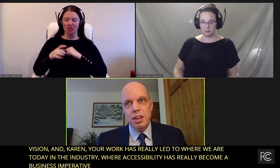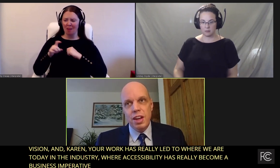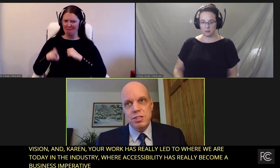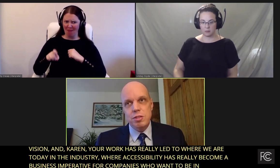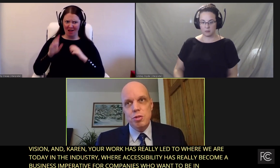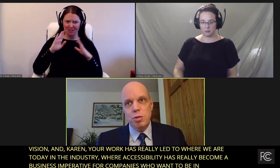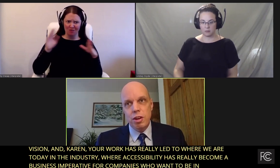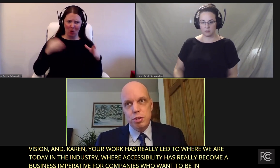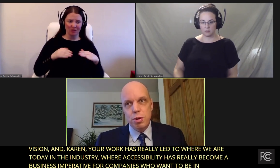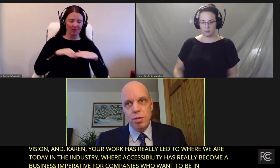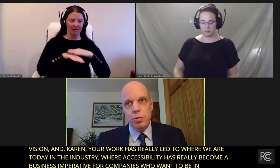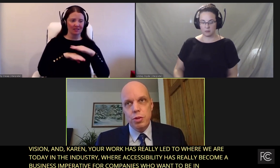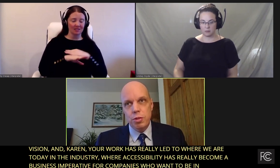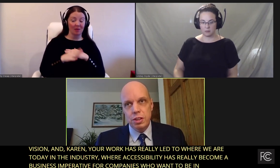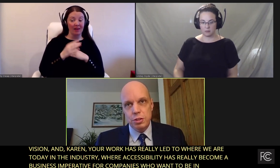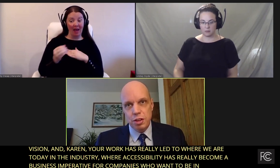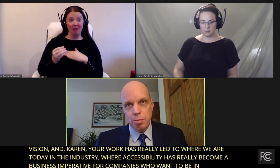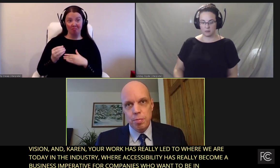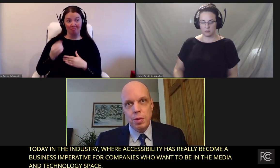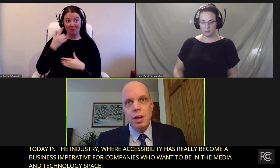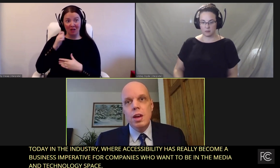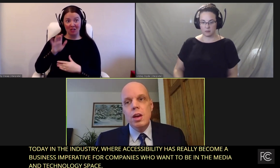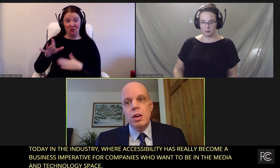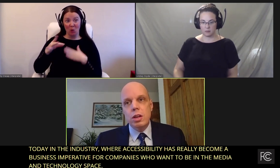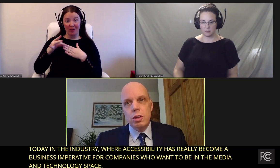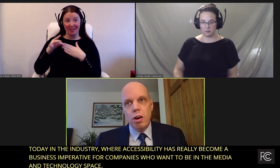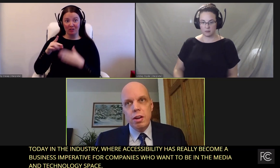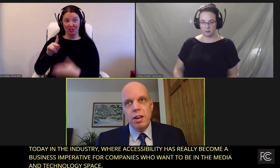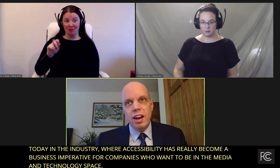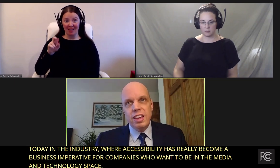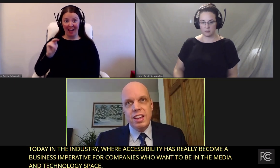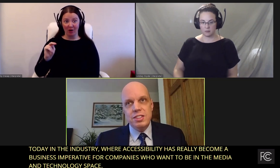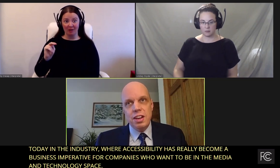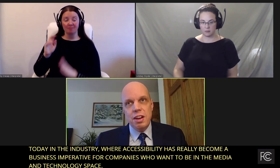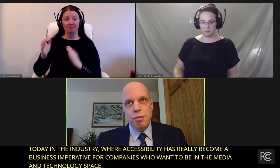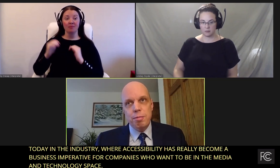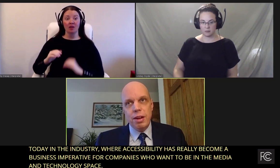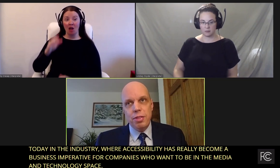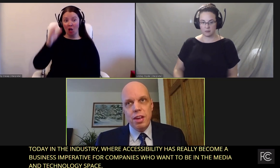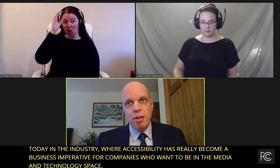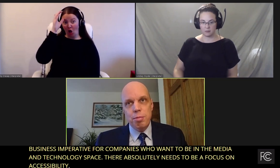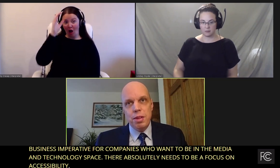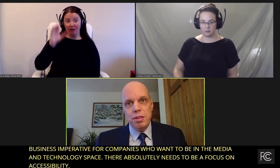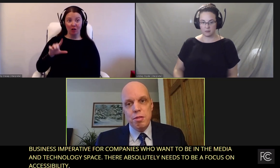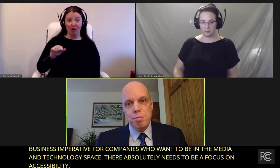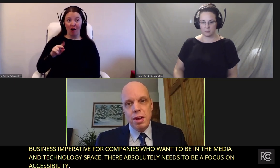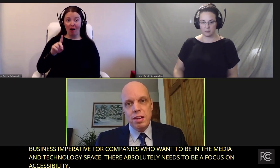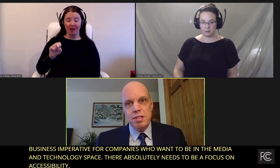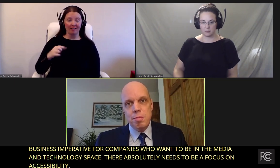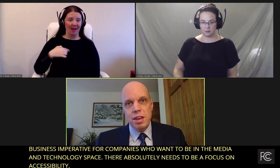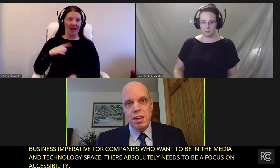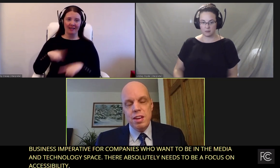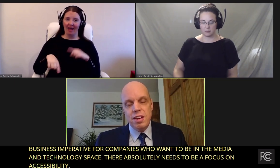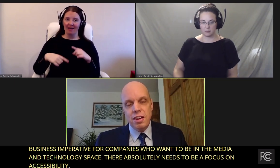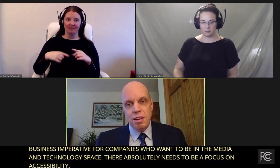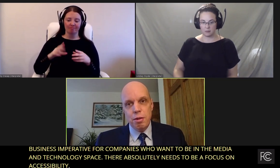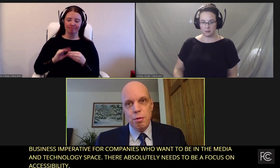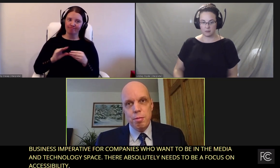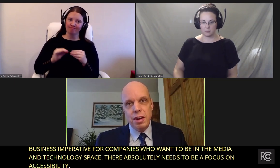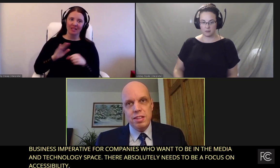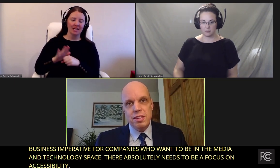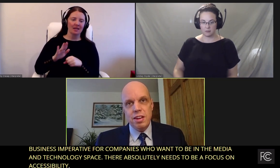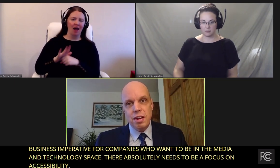accessibility, and that's due in large part to your leadership. Claude, I can't say enough about the help that you've been to me